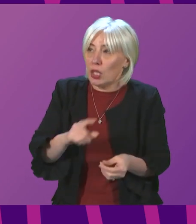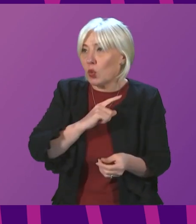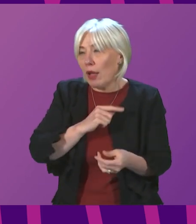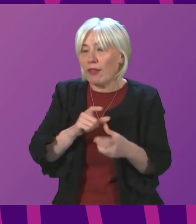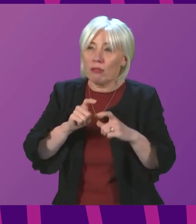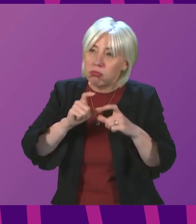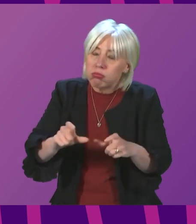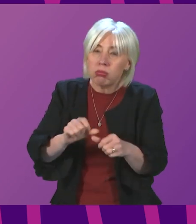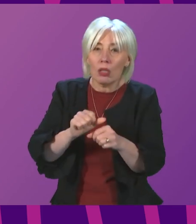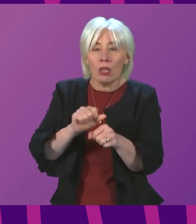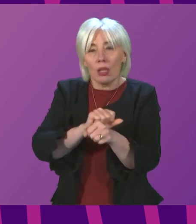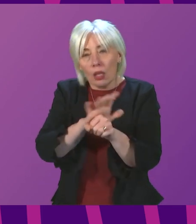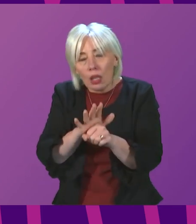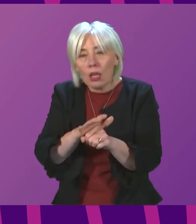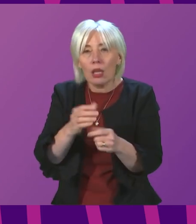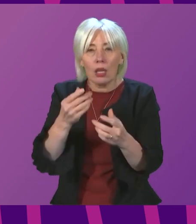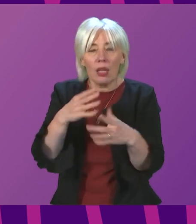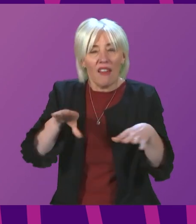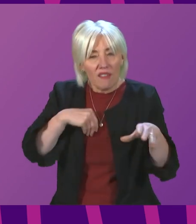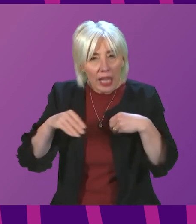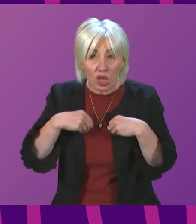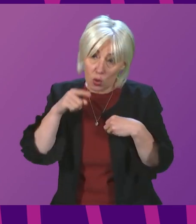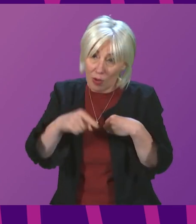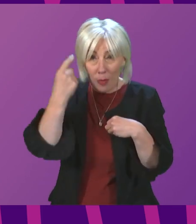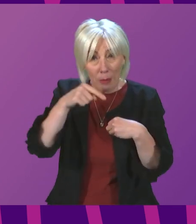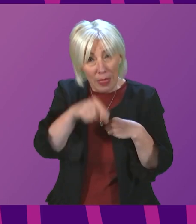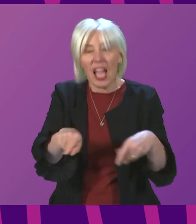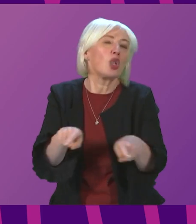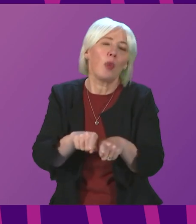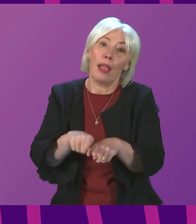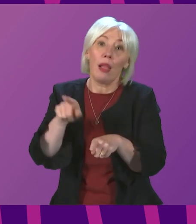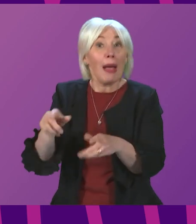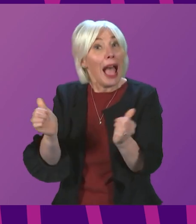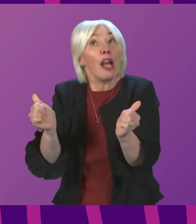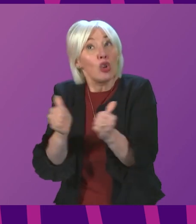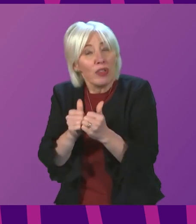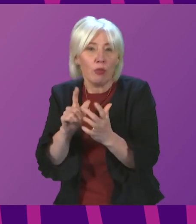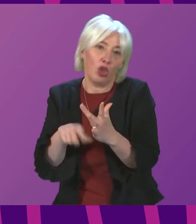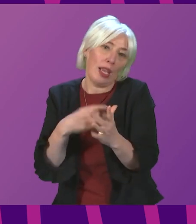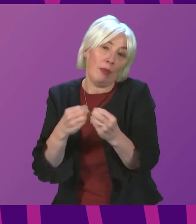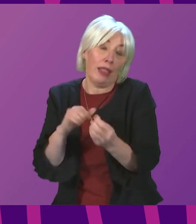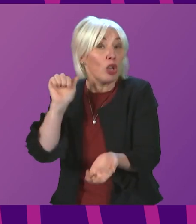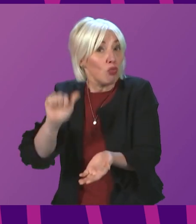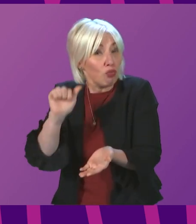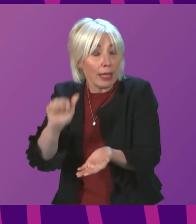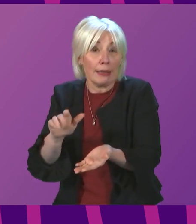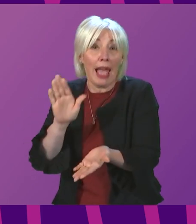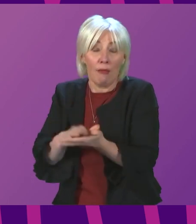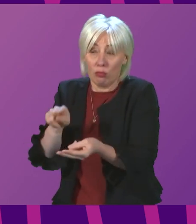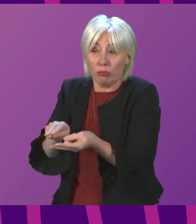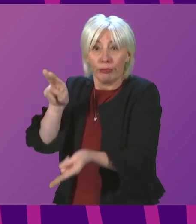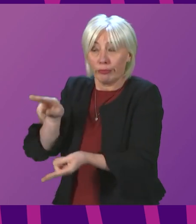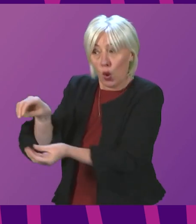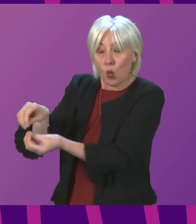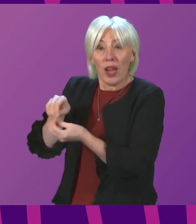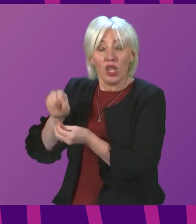infection are what we must focus on. And as I would agree with Jackie Bailey, that includes increasing the wages of social care